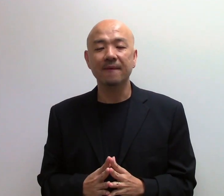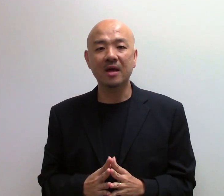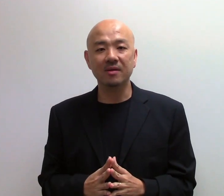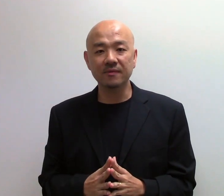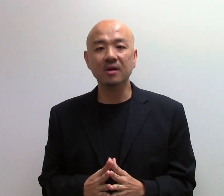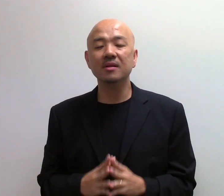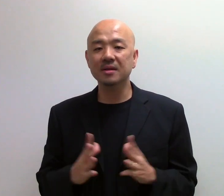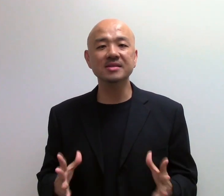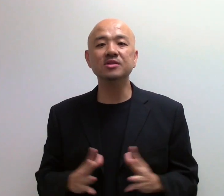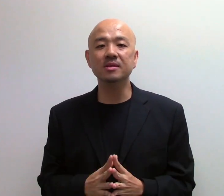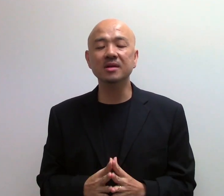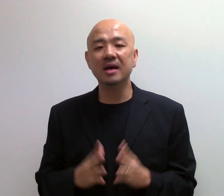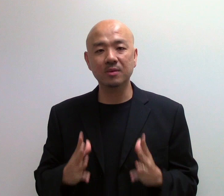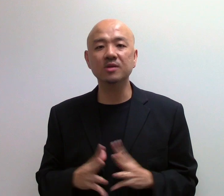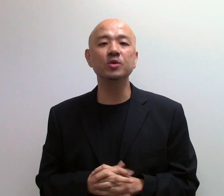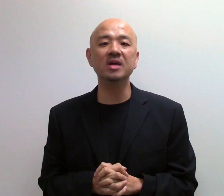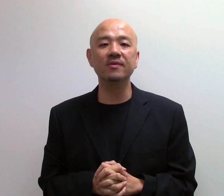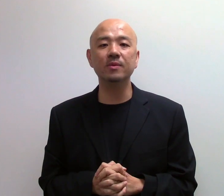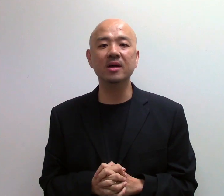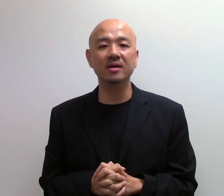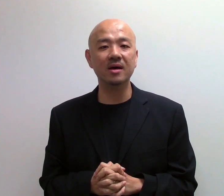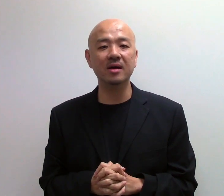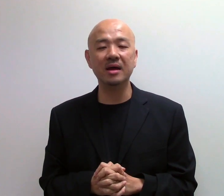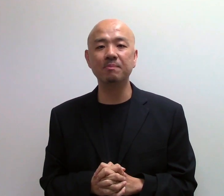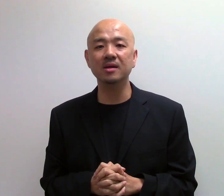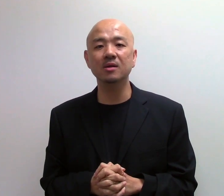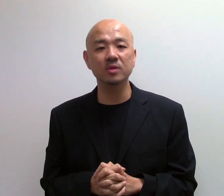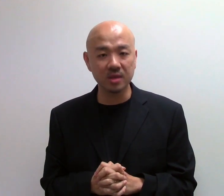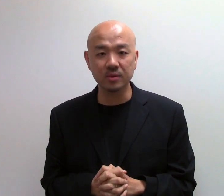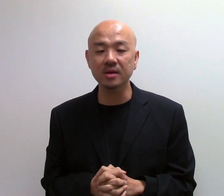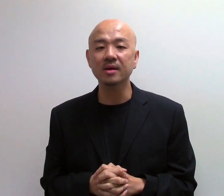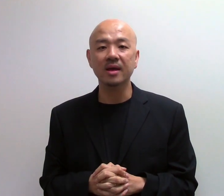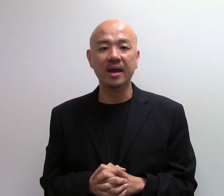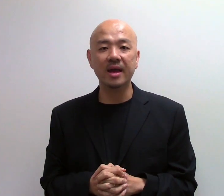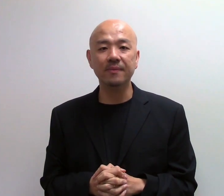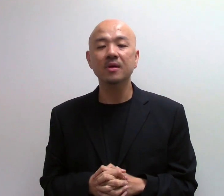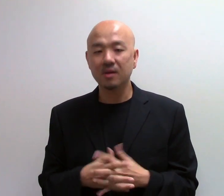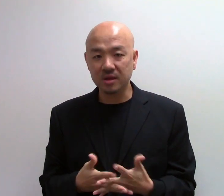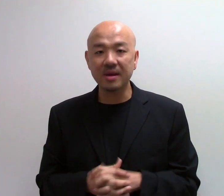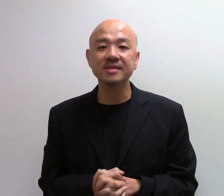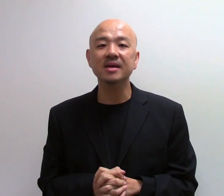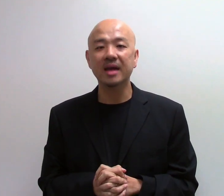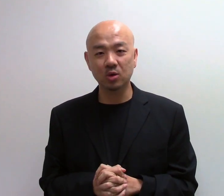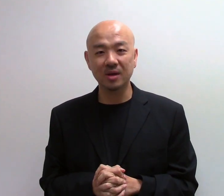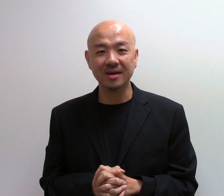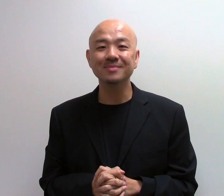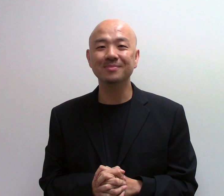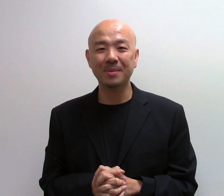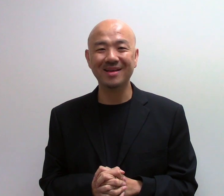Now, if not, ladies and gentlemen, I would like to wish everyone a happy Lunar New Year. And all the best and good luck. Bye-bye.